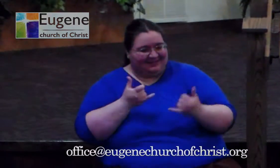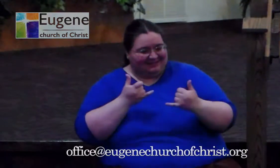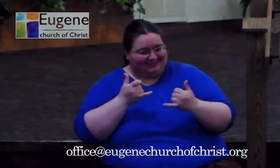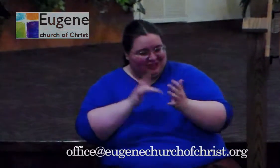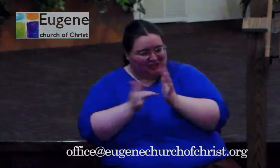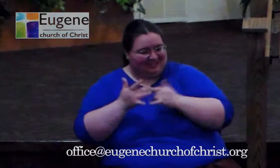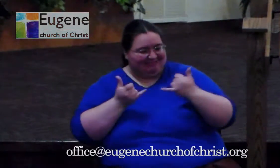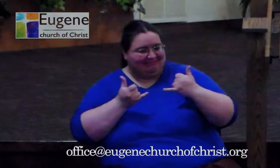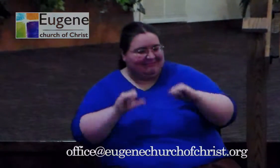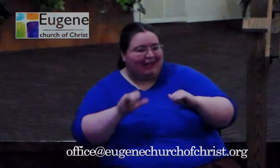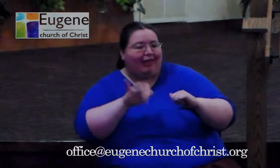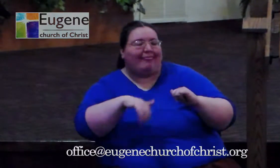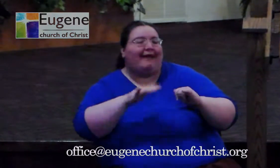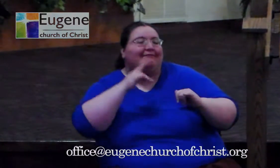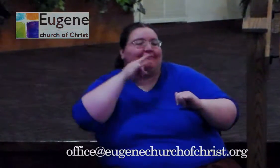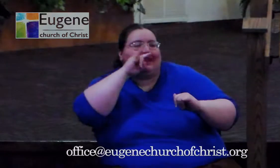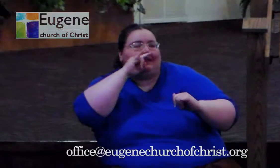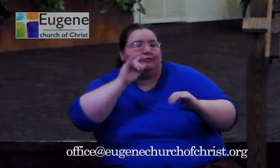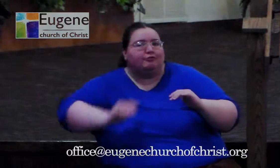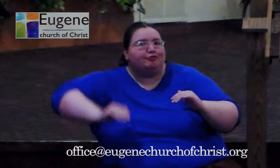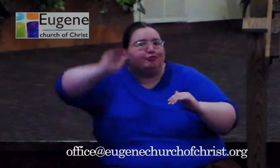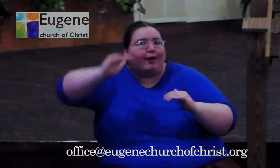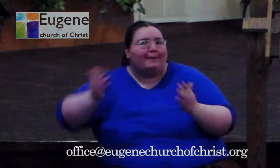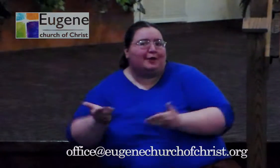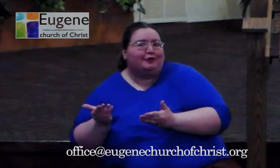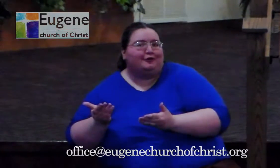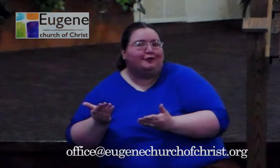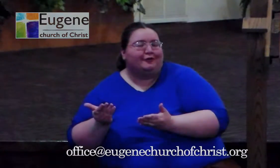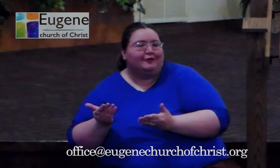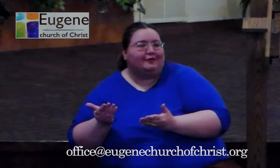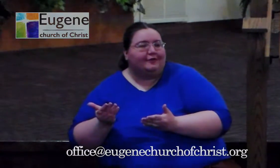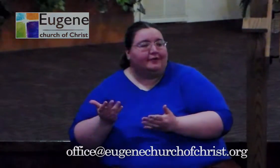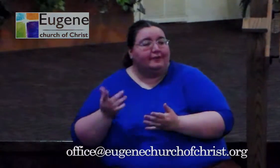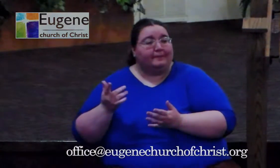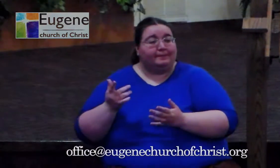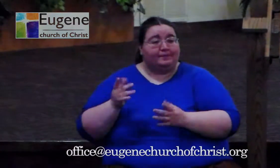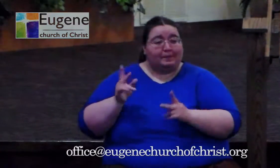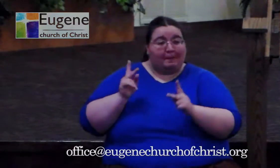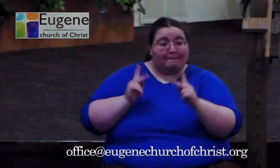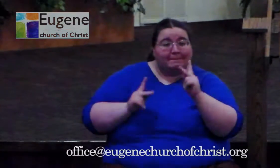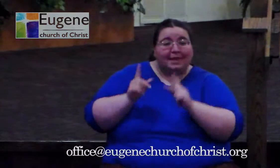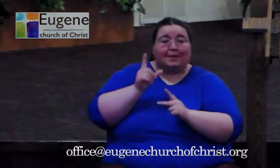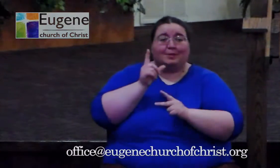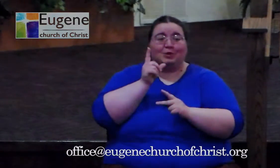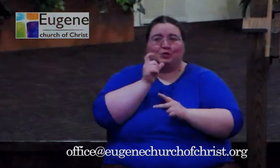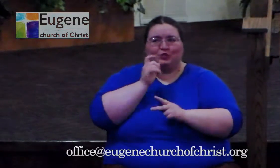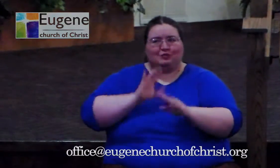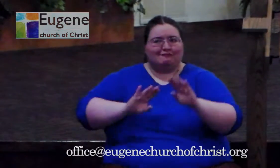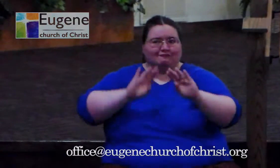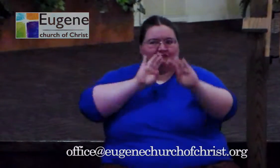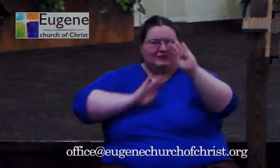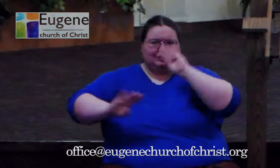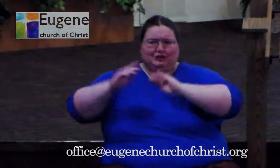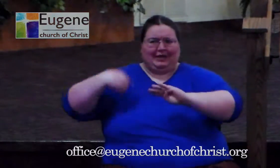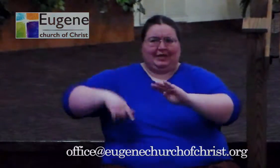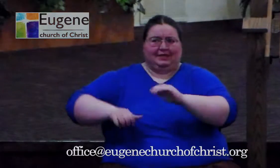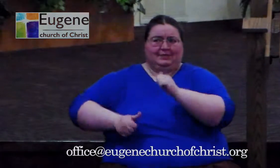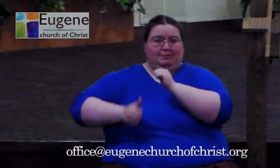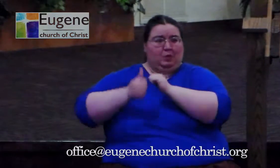partially for this reason. The people that frustrate us most when we are trying to tell them about God are the people who are closest to us